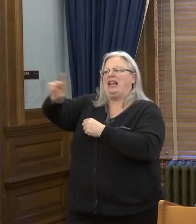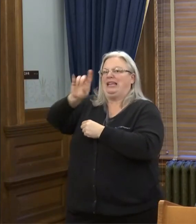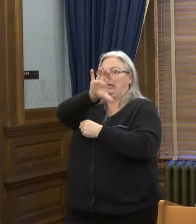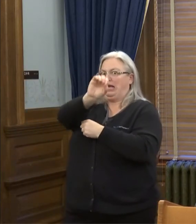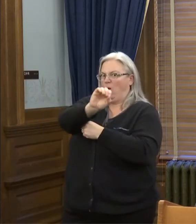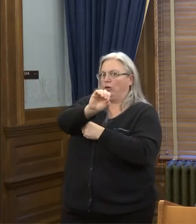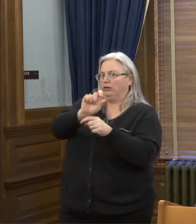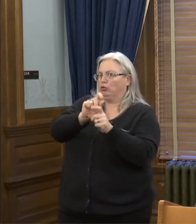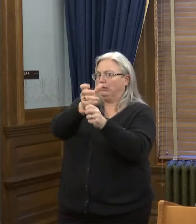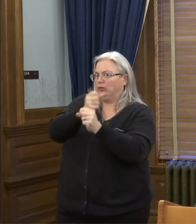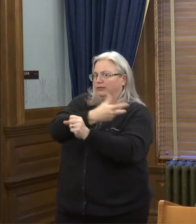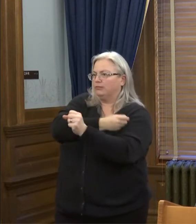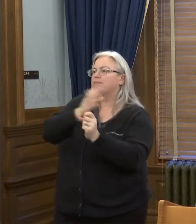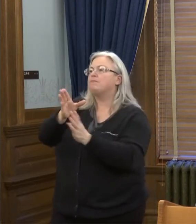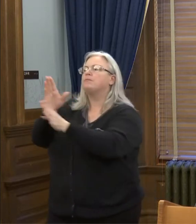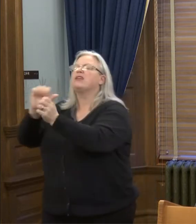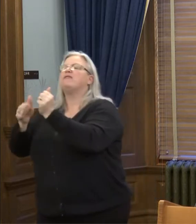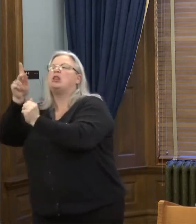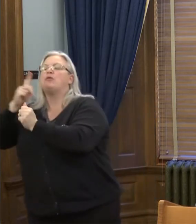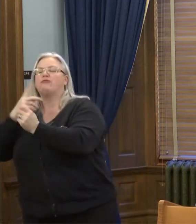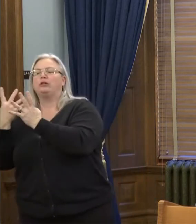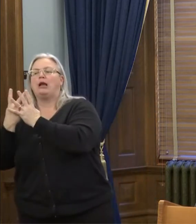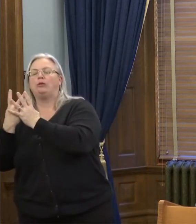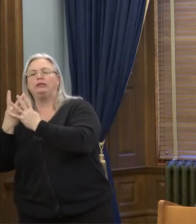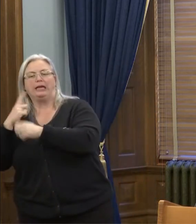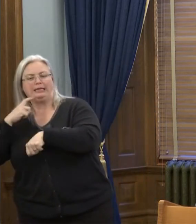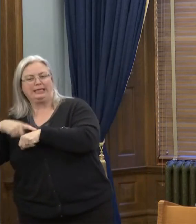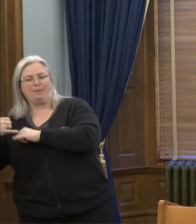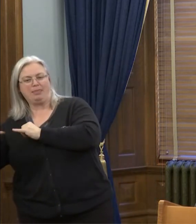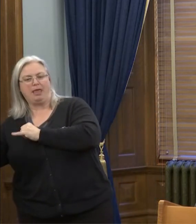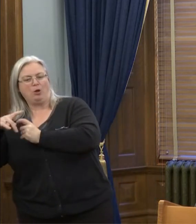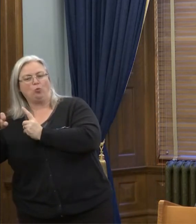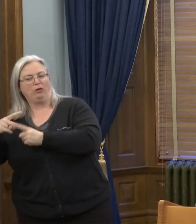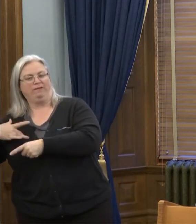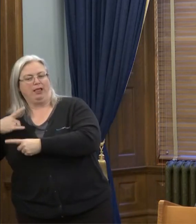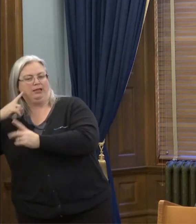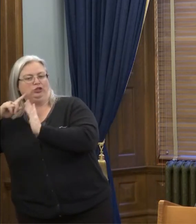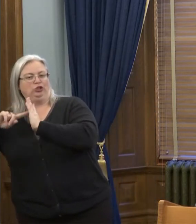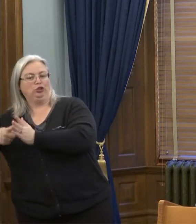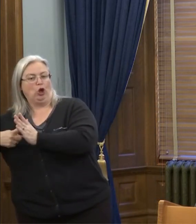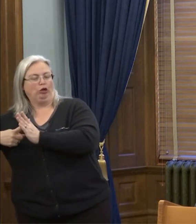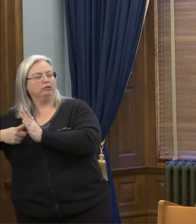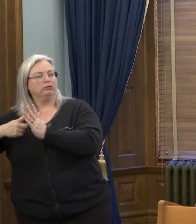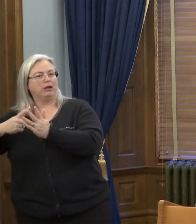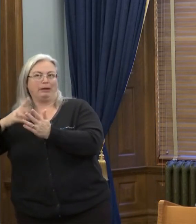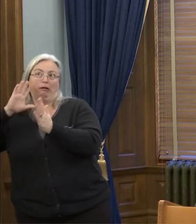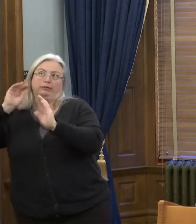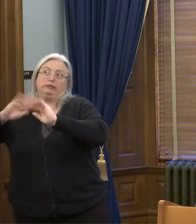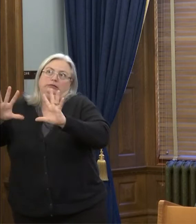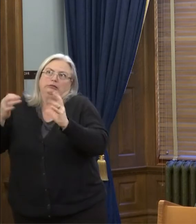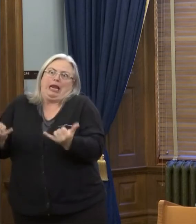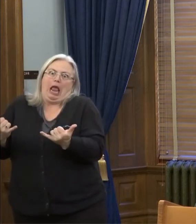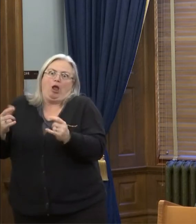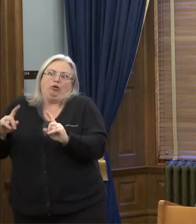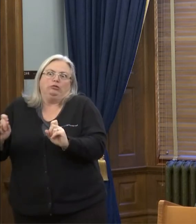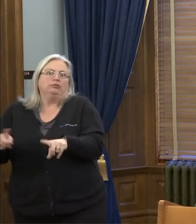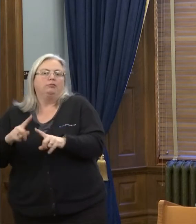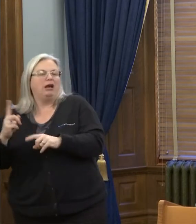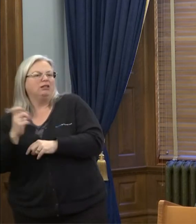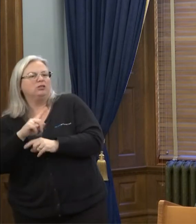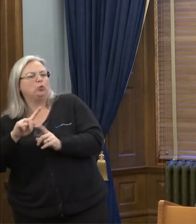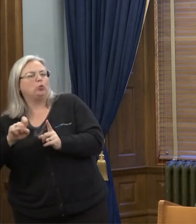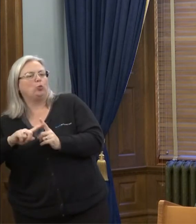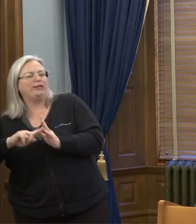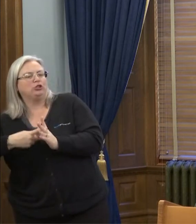following up on the correctional facilities, is there a time frame and that's expected to start? know, obviously, counties can start now, but we're